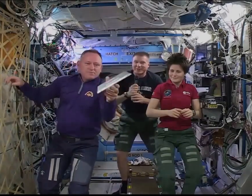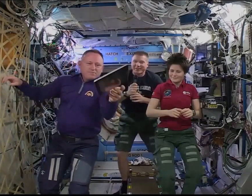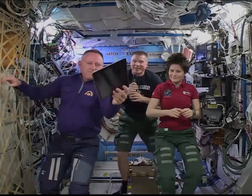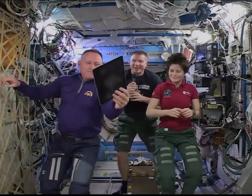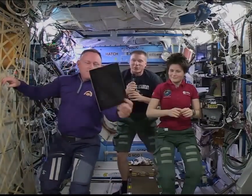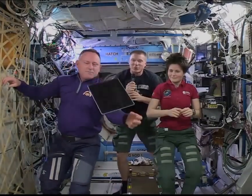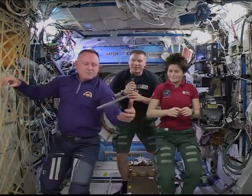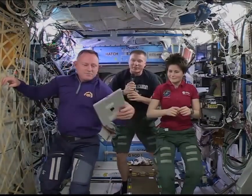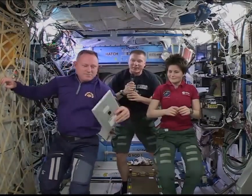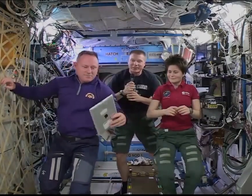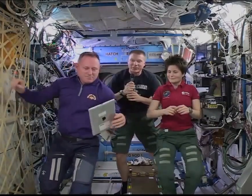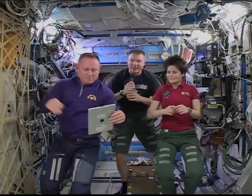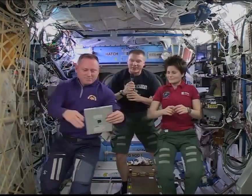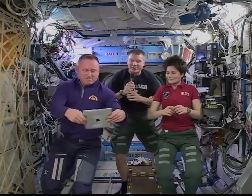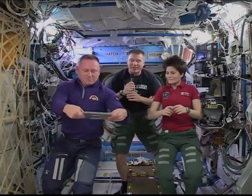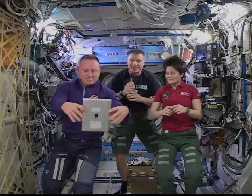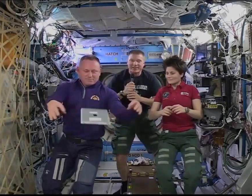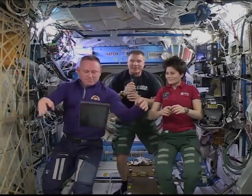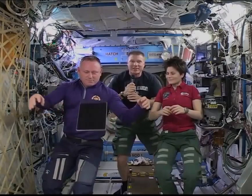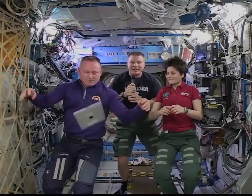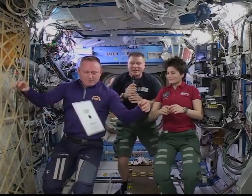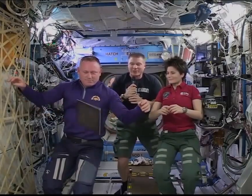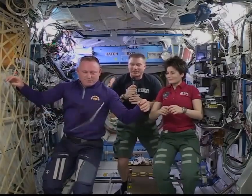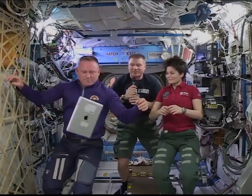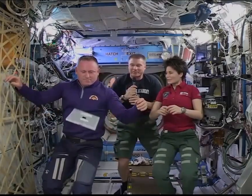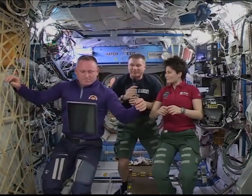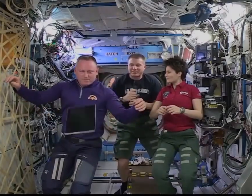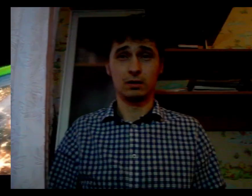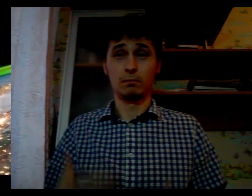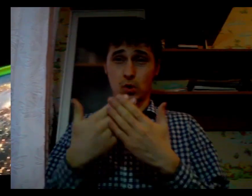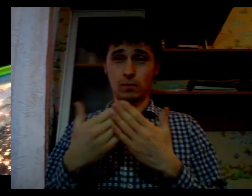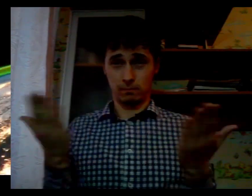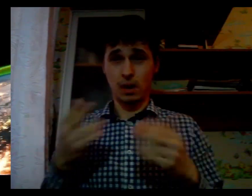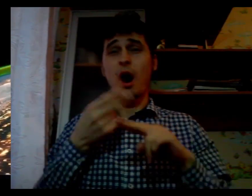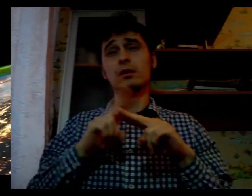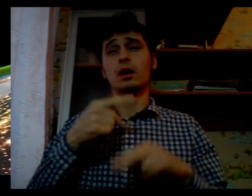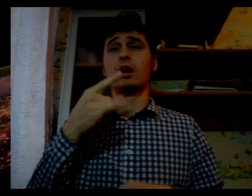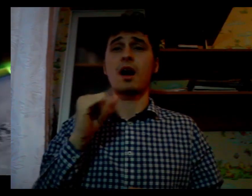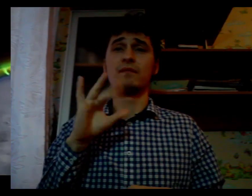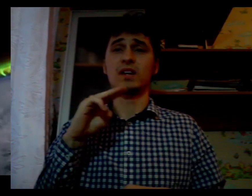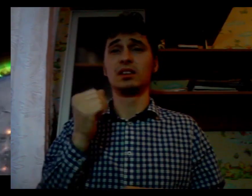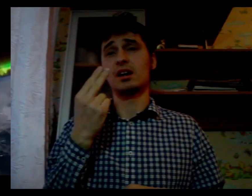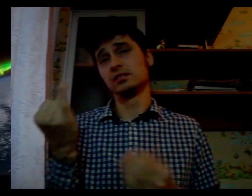spirit, an a new generation of scientists.